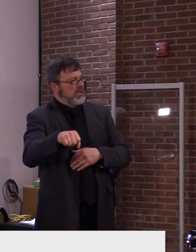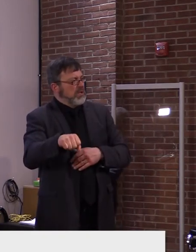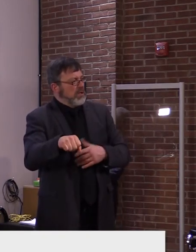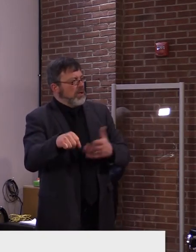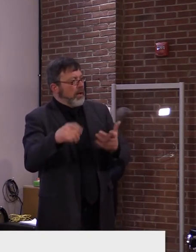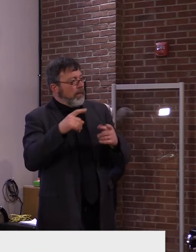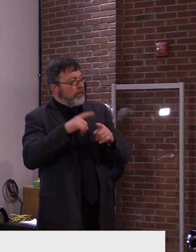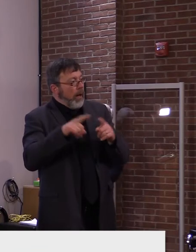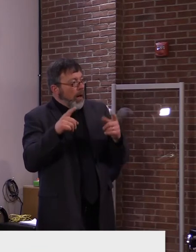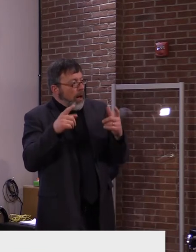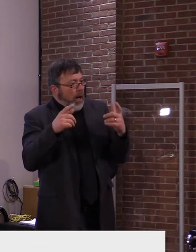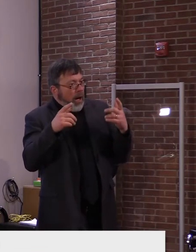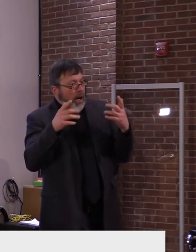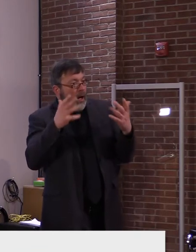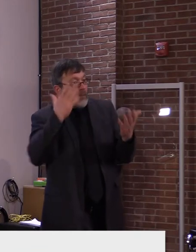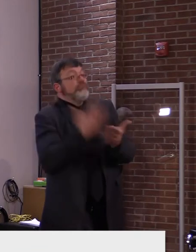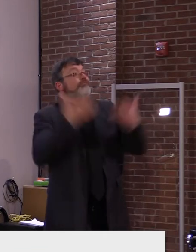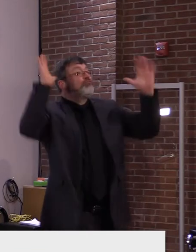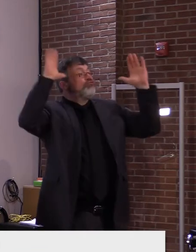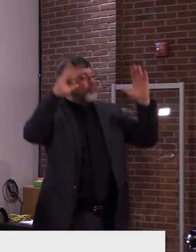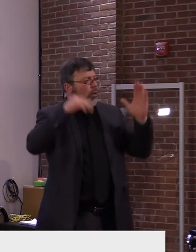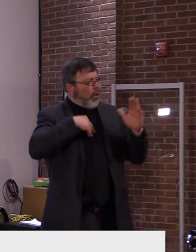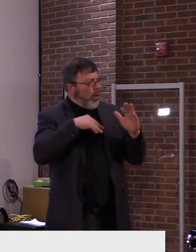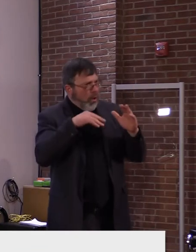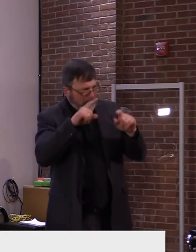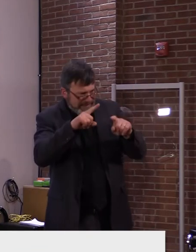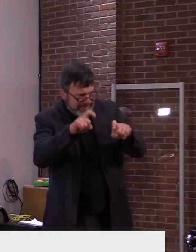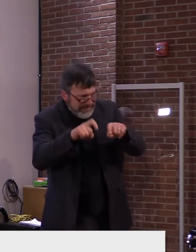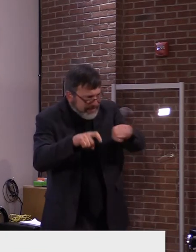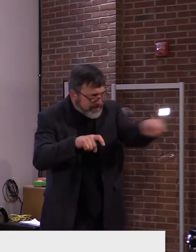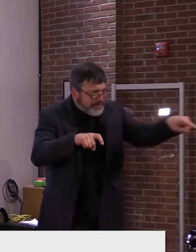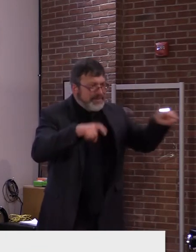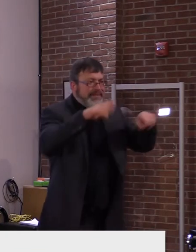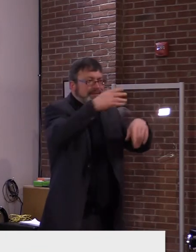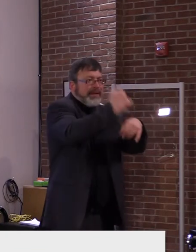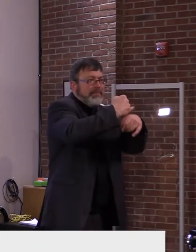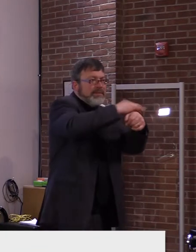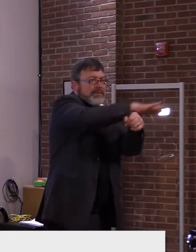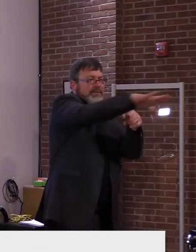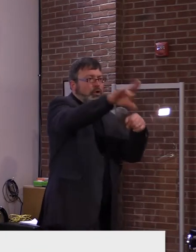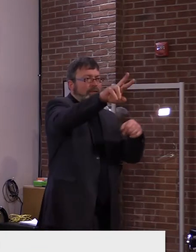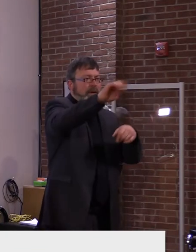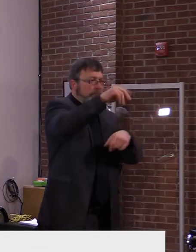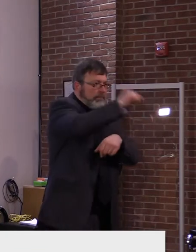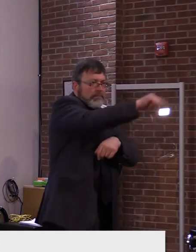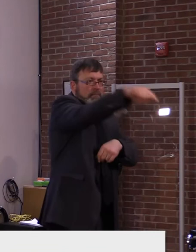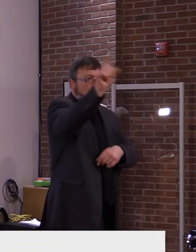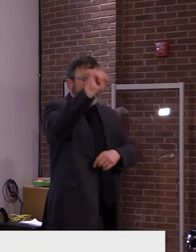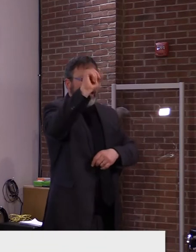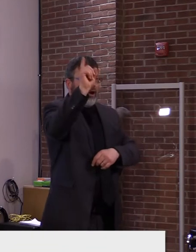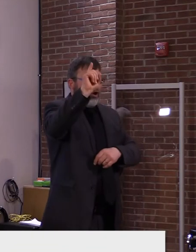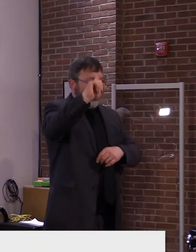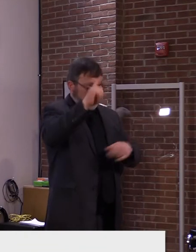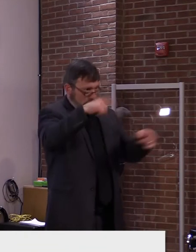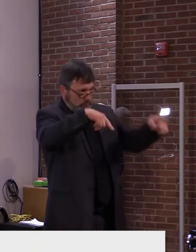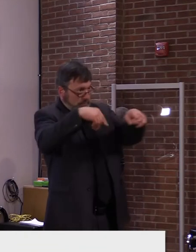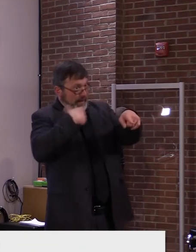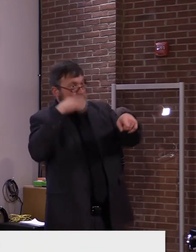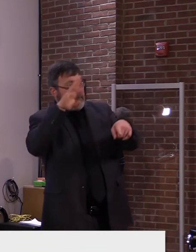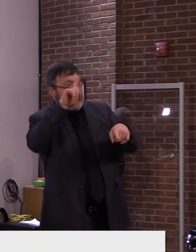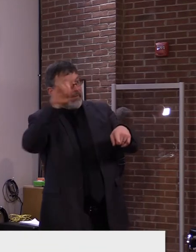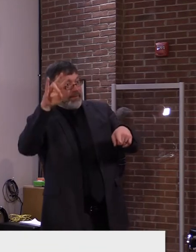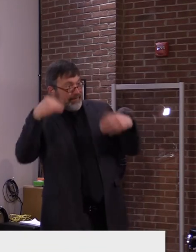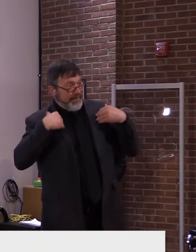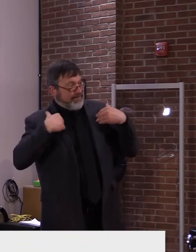And, uh, three days from now we're going to get more results back and we'll see what they show. Um, so it's still